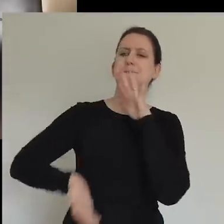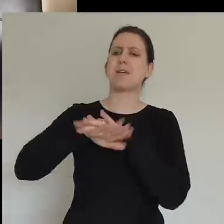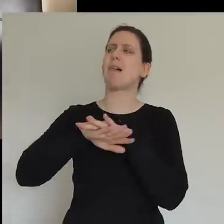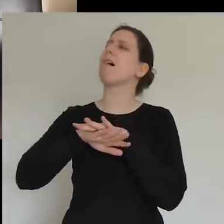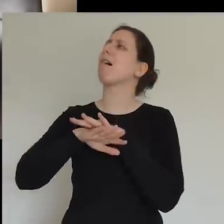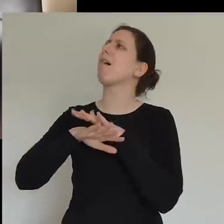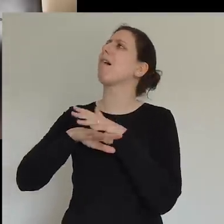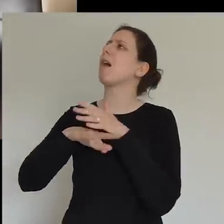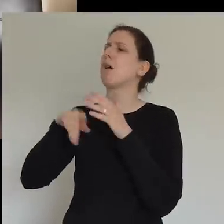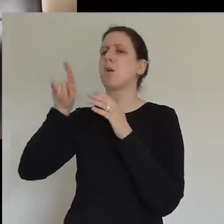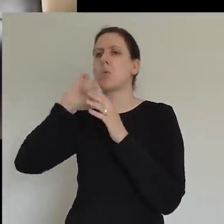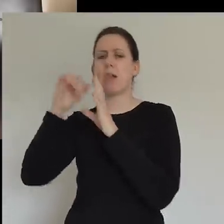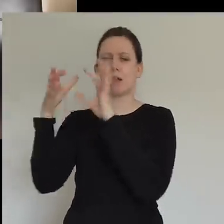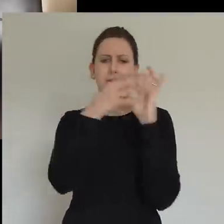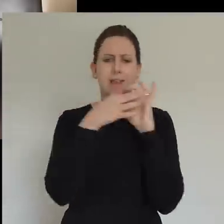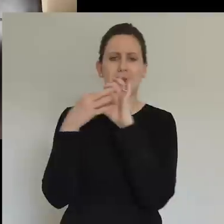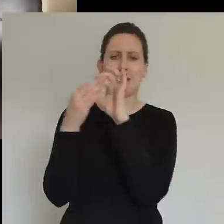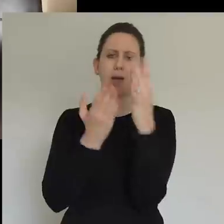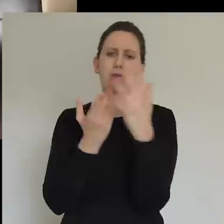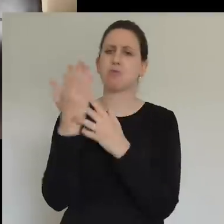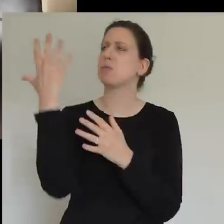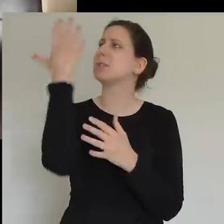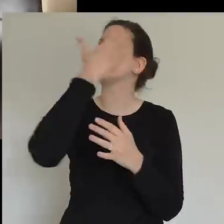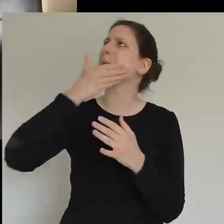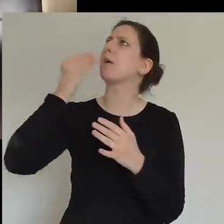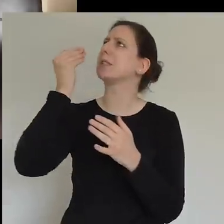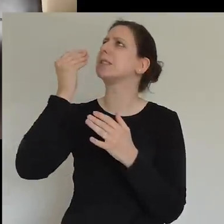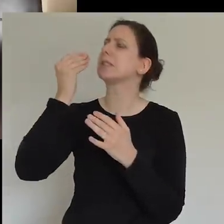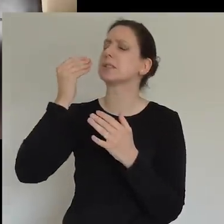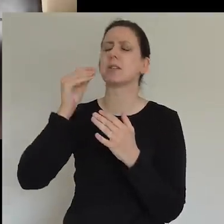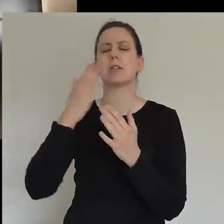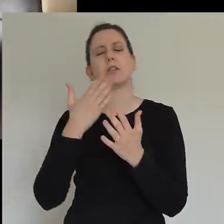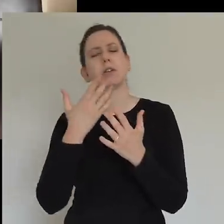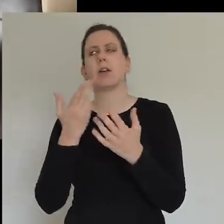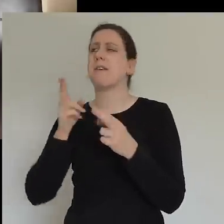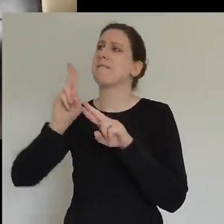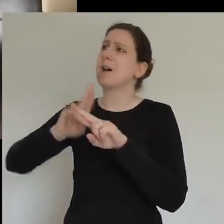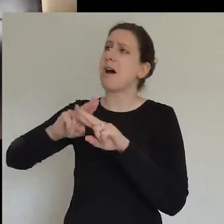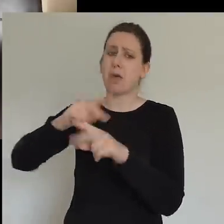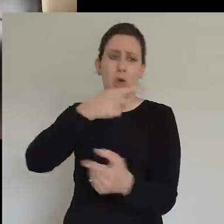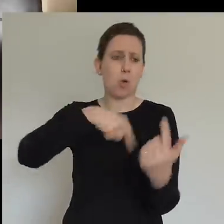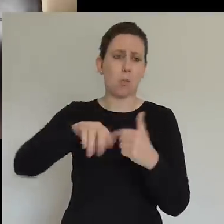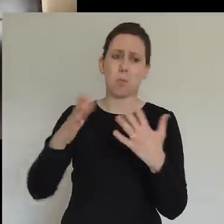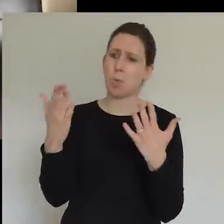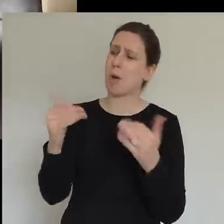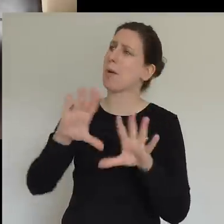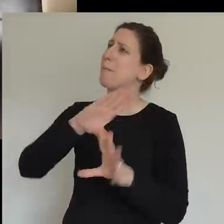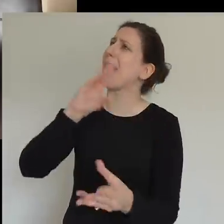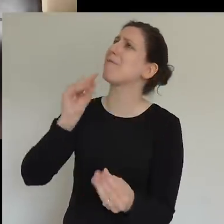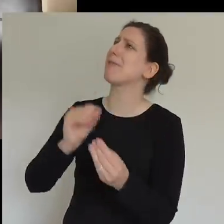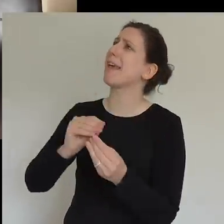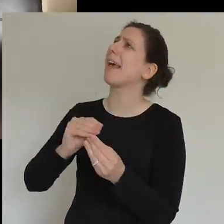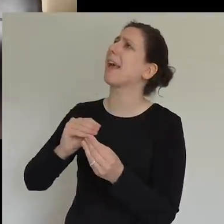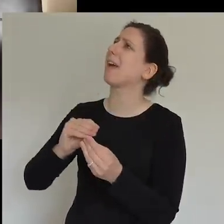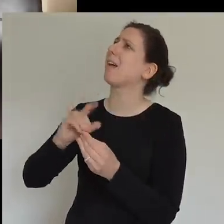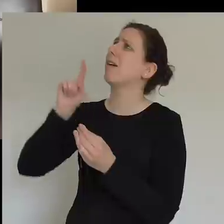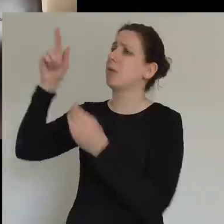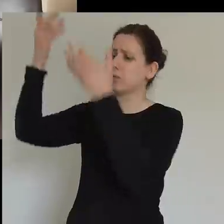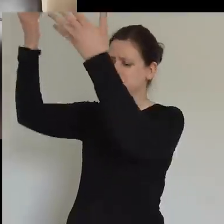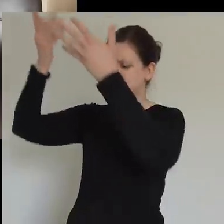And Father, that we would welcome every gift and release every gift, that we would do away with hierarchy and that we would